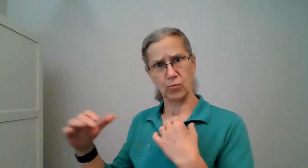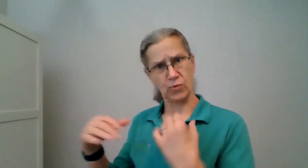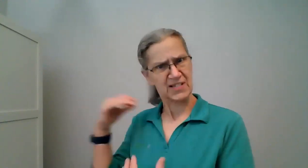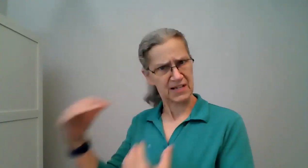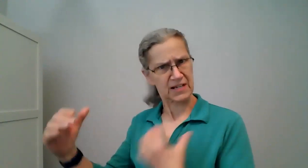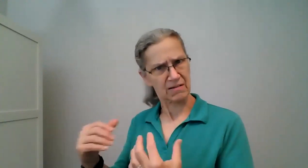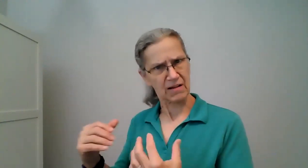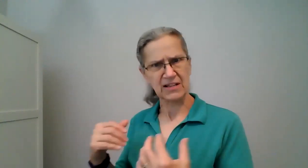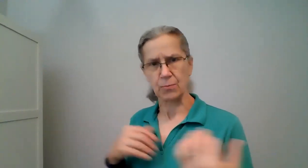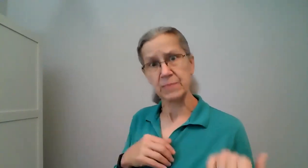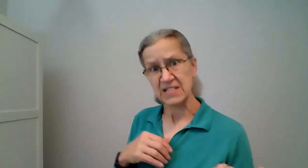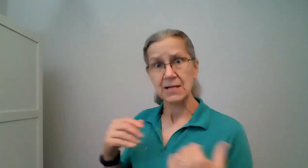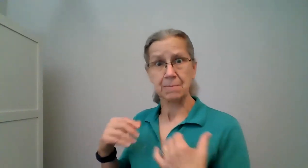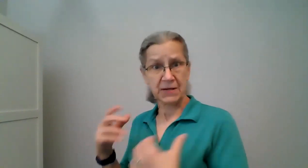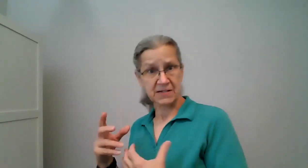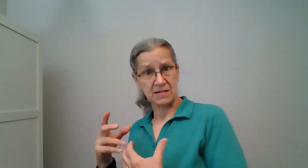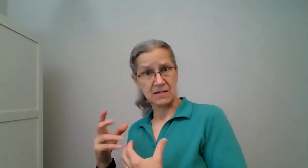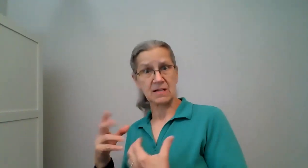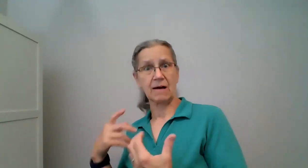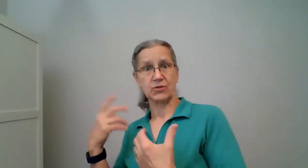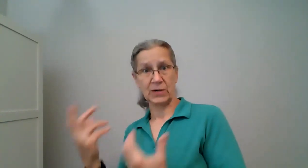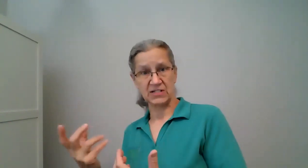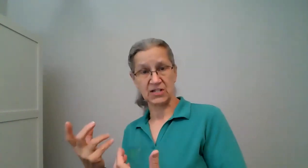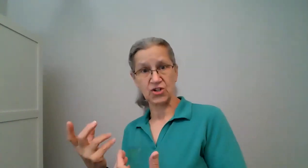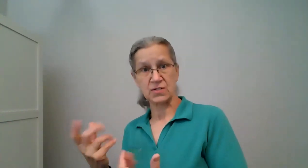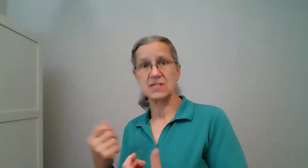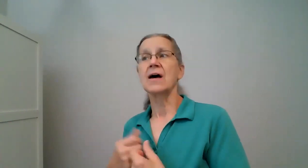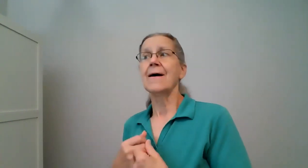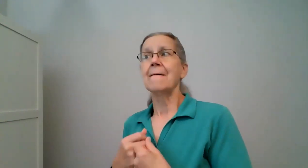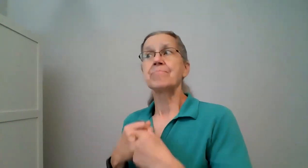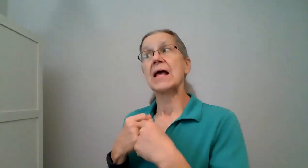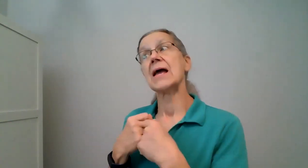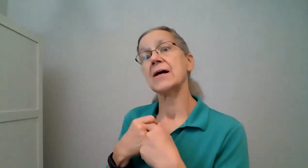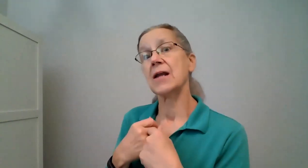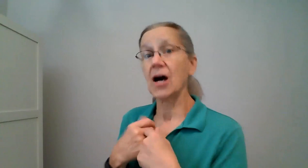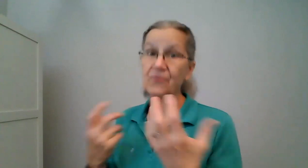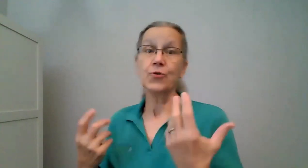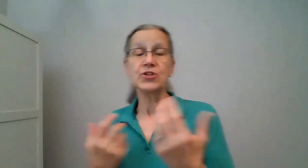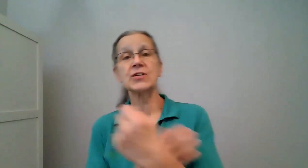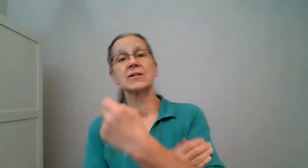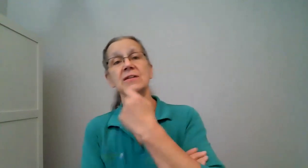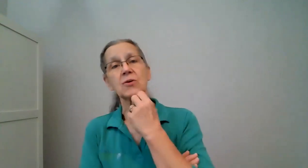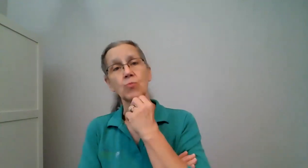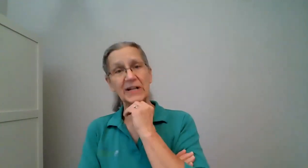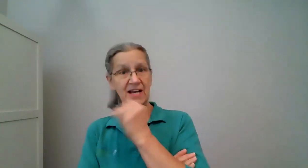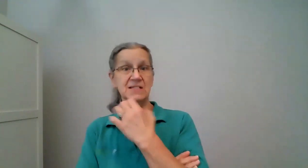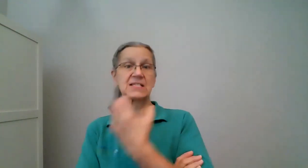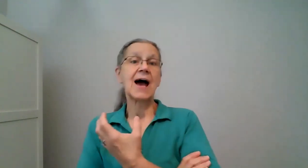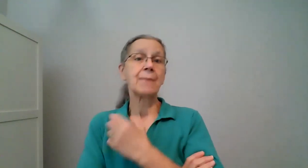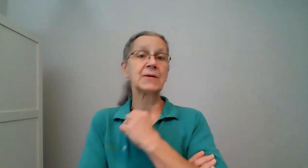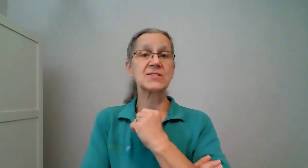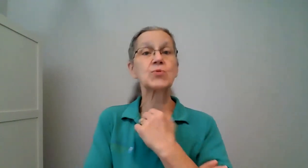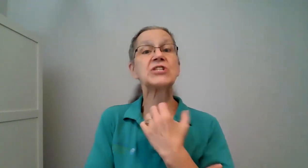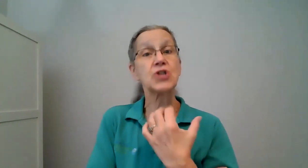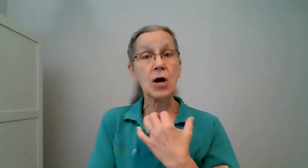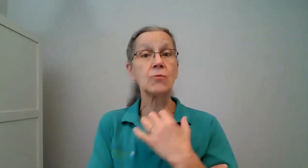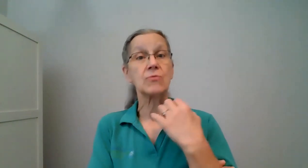risky like they're missing pieces of transitions and unfortunately what tends to happen is we don't